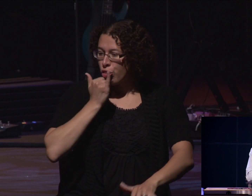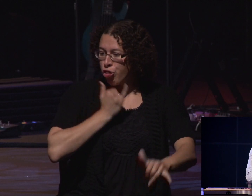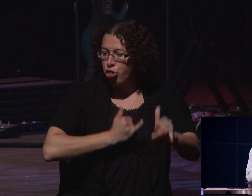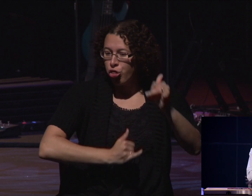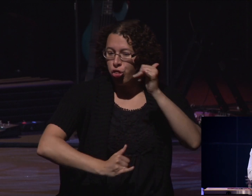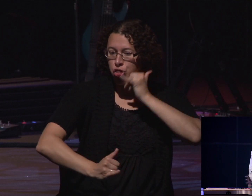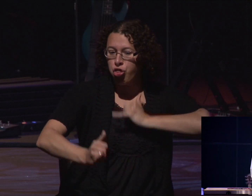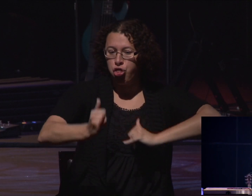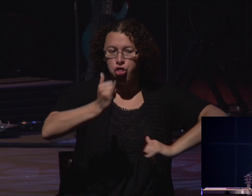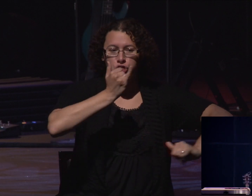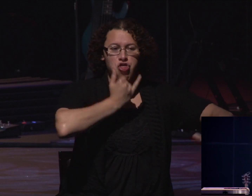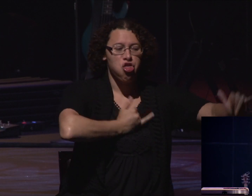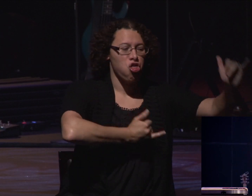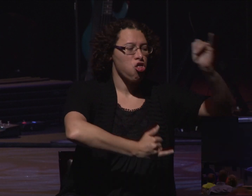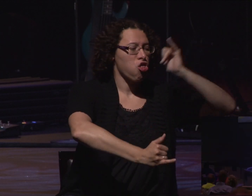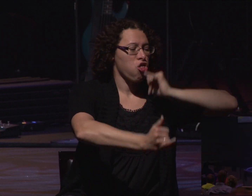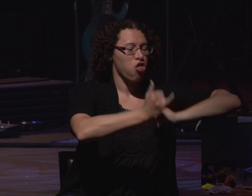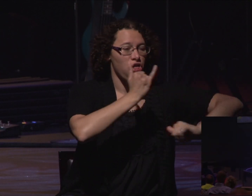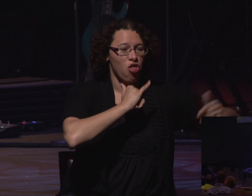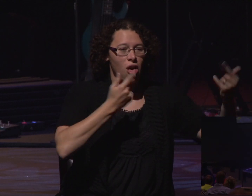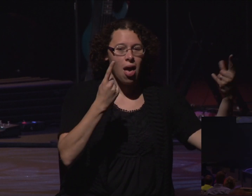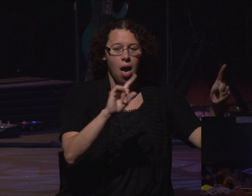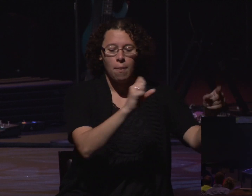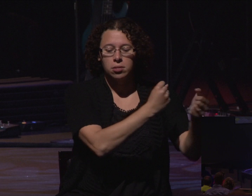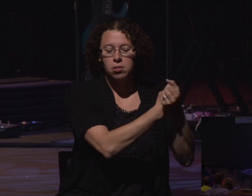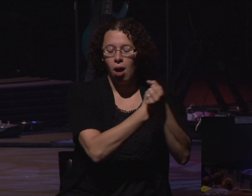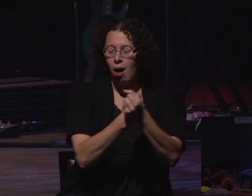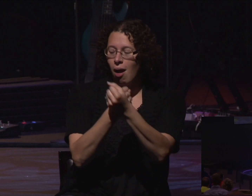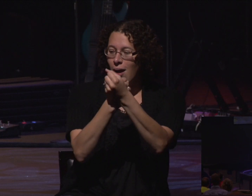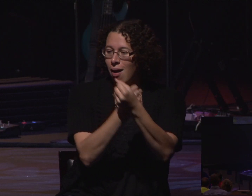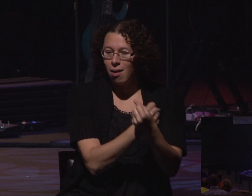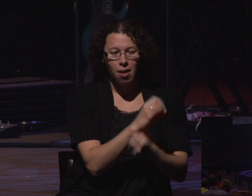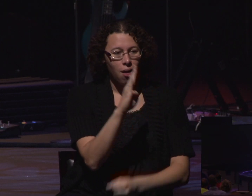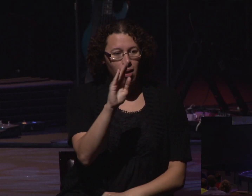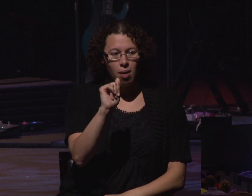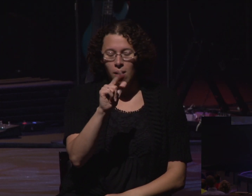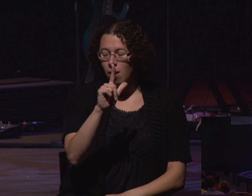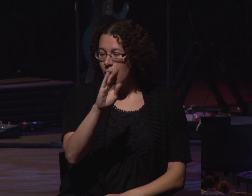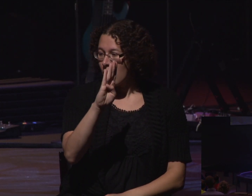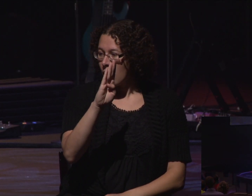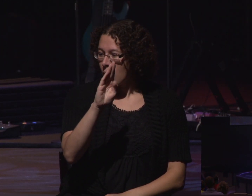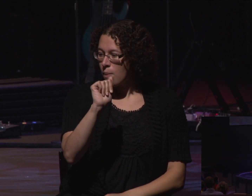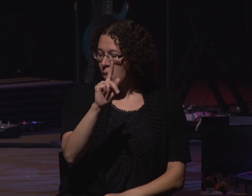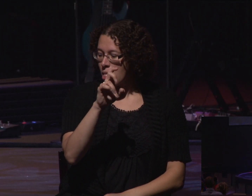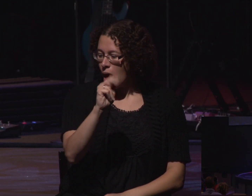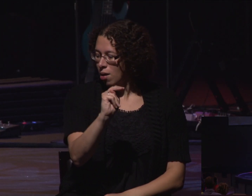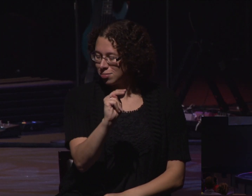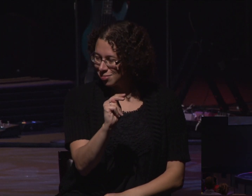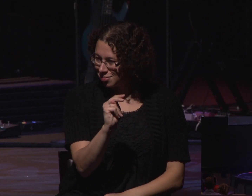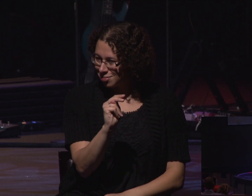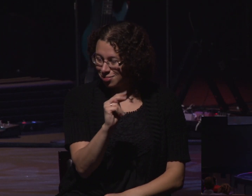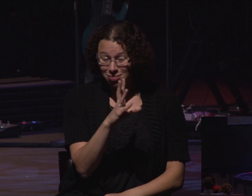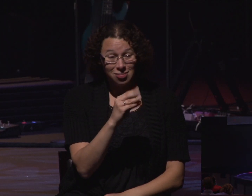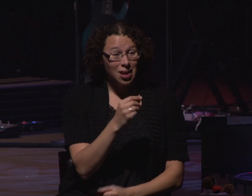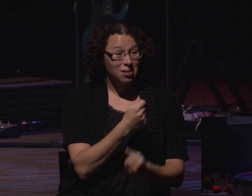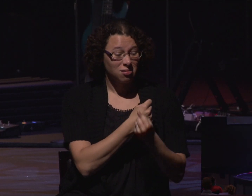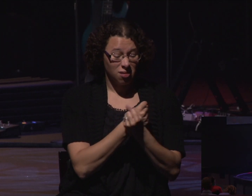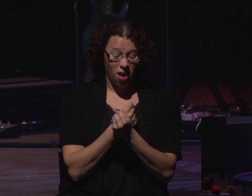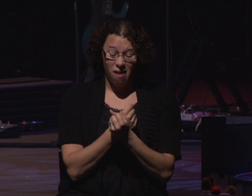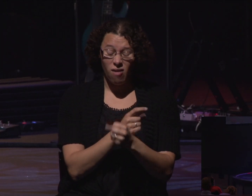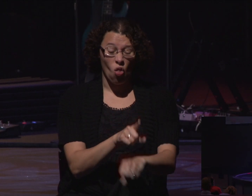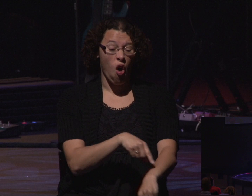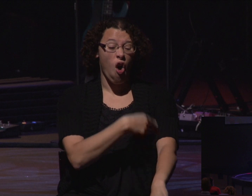off into captivity to the country of Babylon where they became slaves. And they were there for a long, long, long time. And then